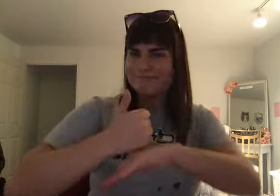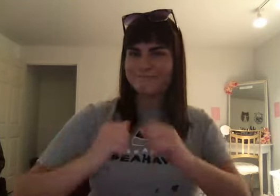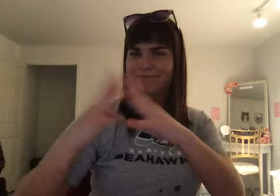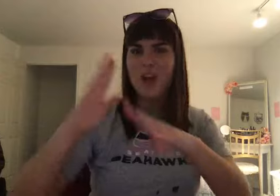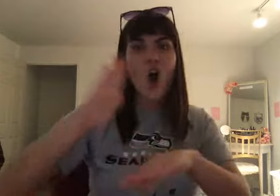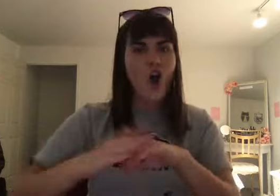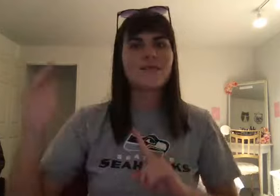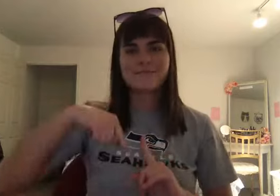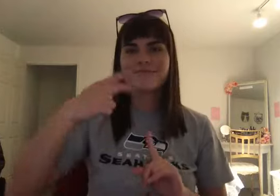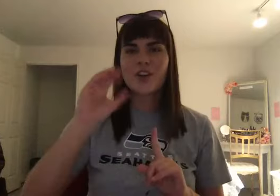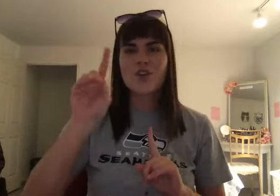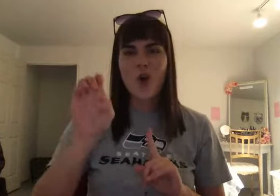Mesopotamia. Thanks. For watching.